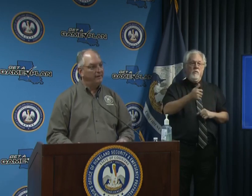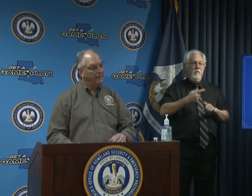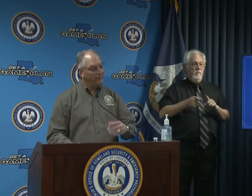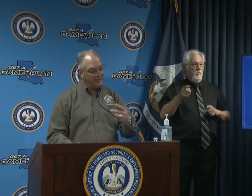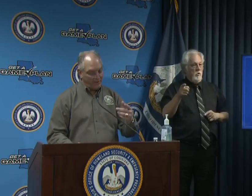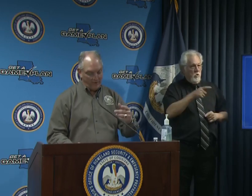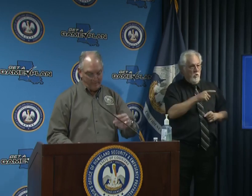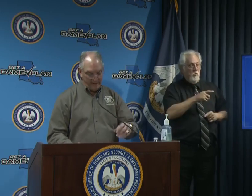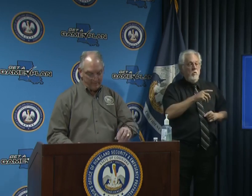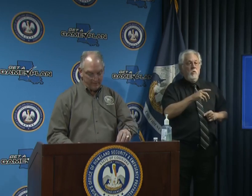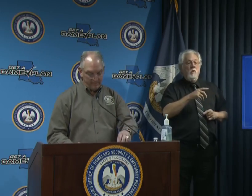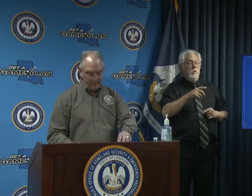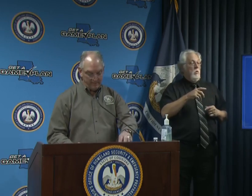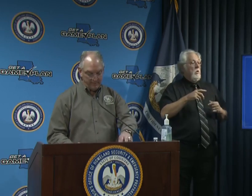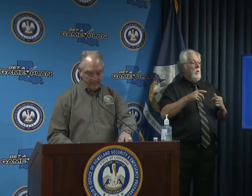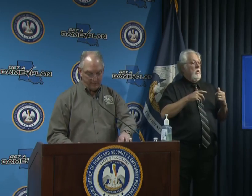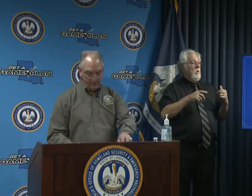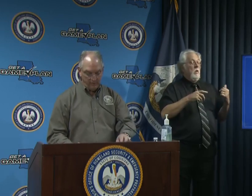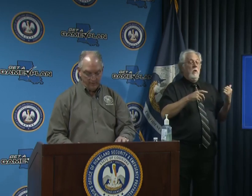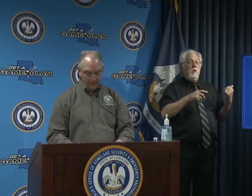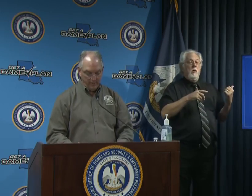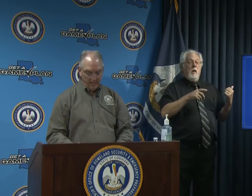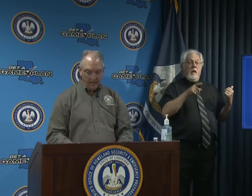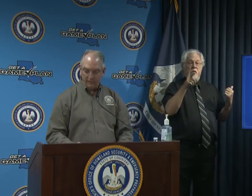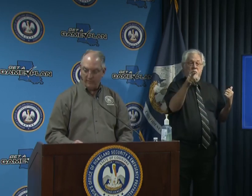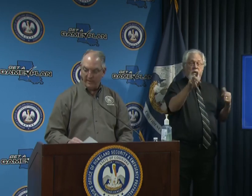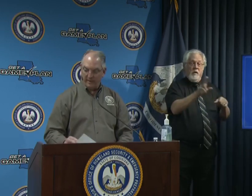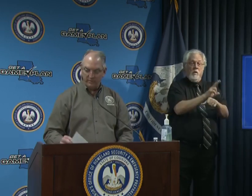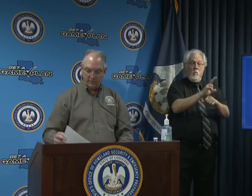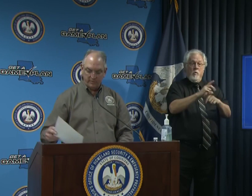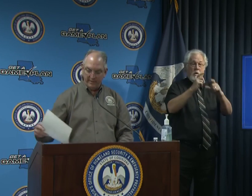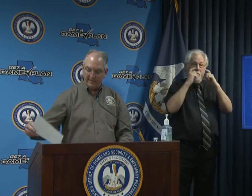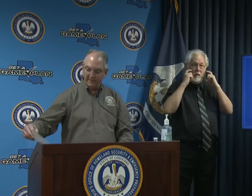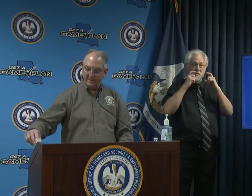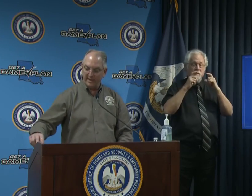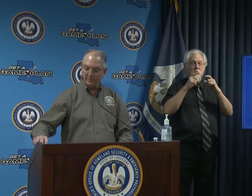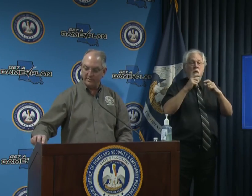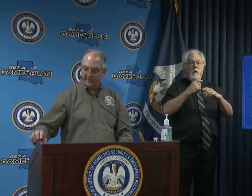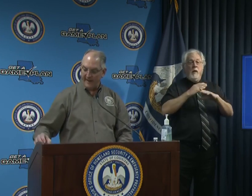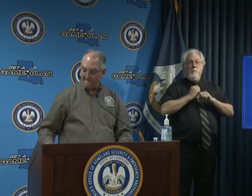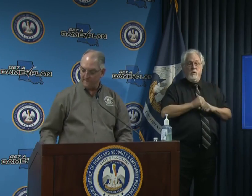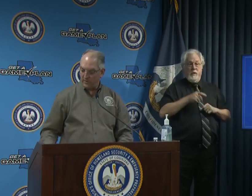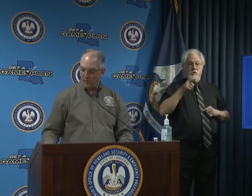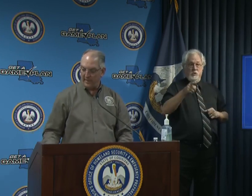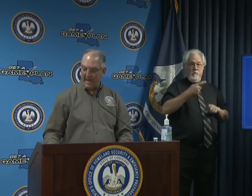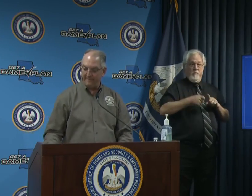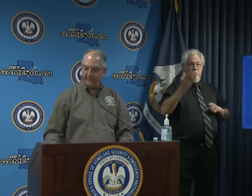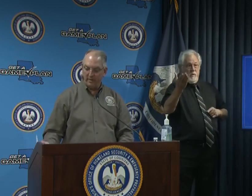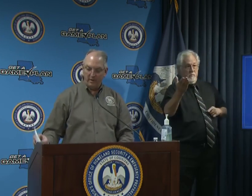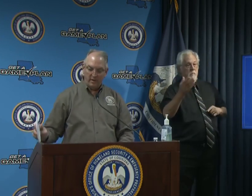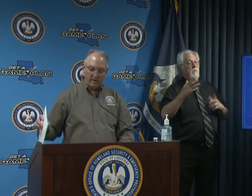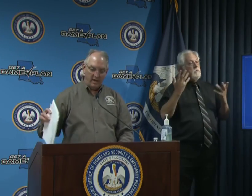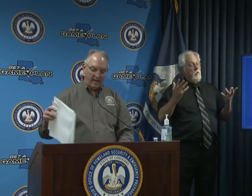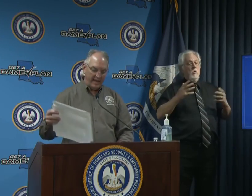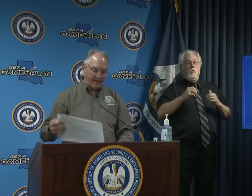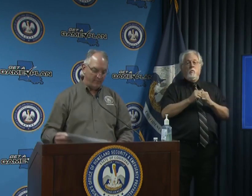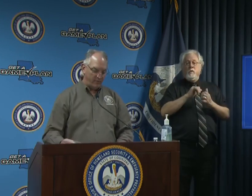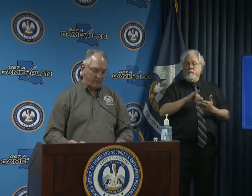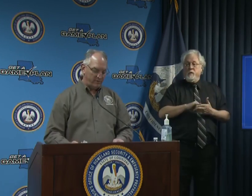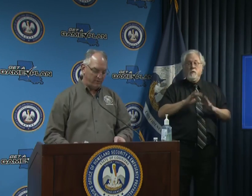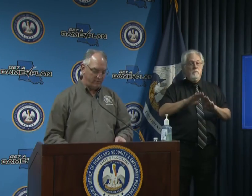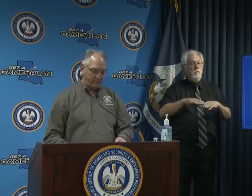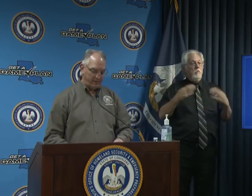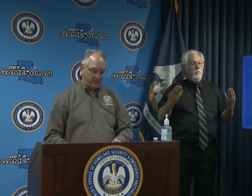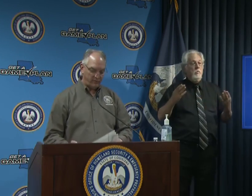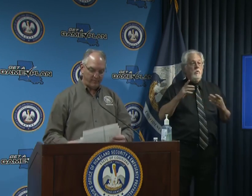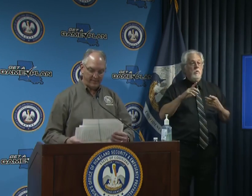and when they wear a mask it's meant to protect you from them so it should be in good neighbors again so with that i am